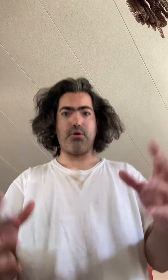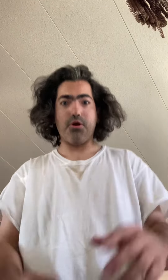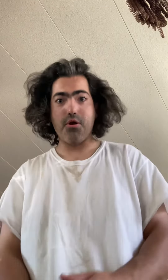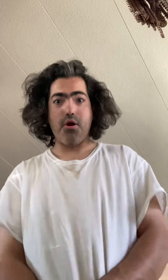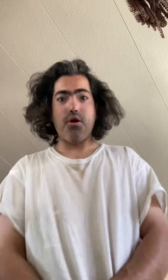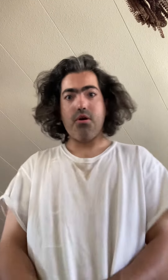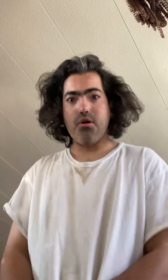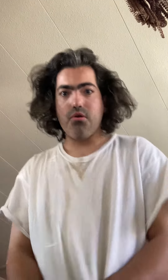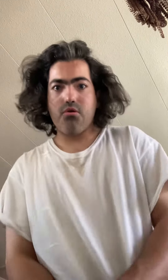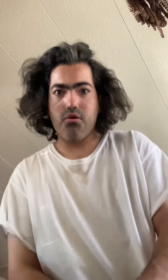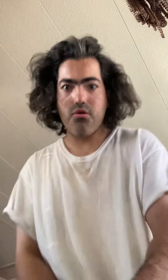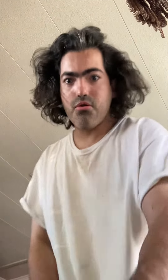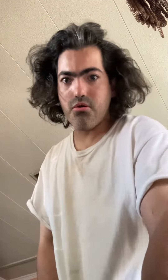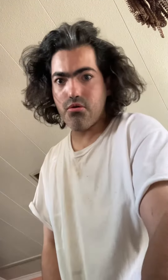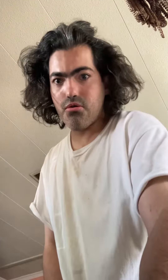Night Sergeant Tyler Andrews' home B bulk B B